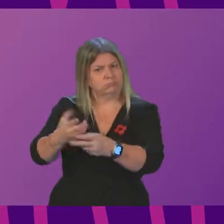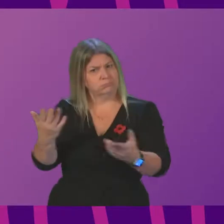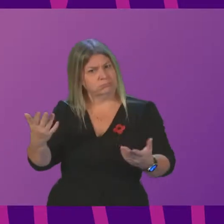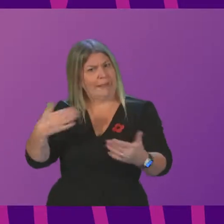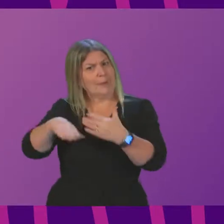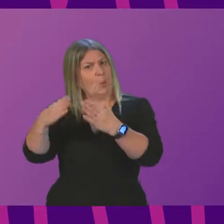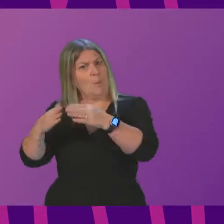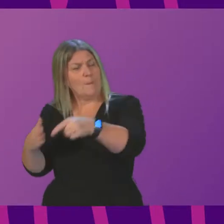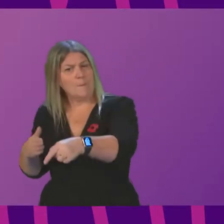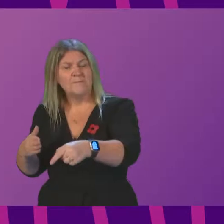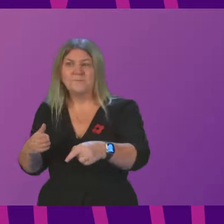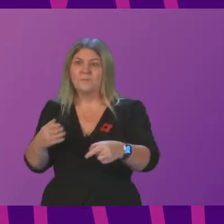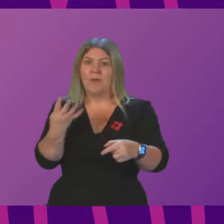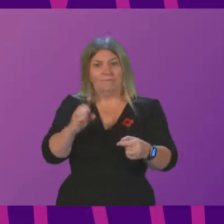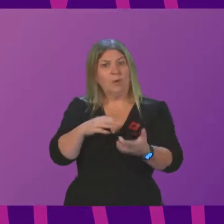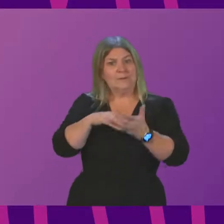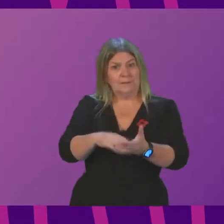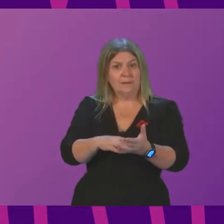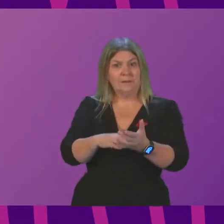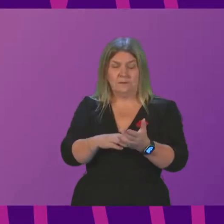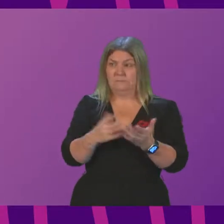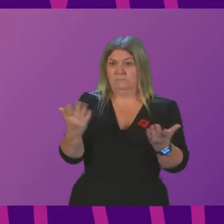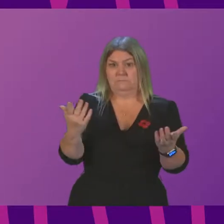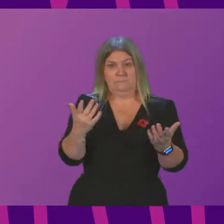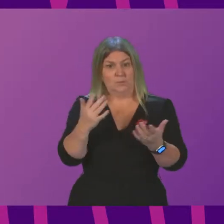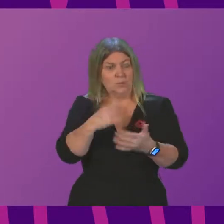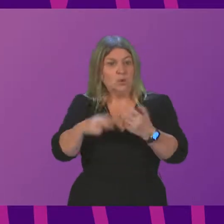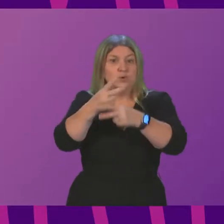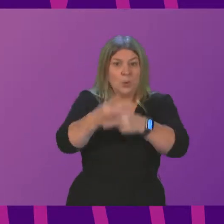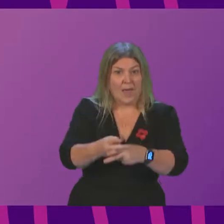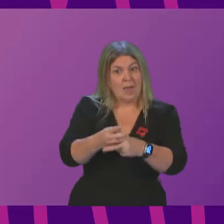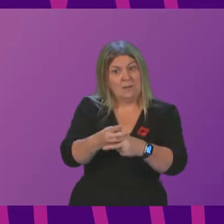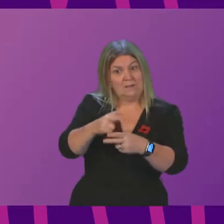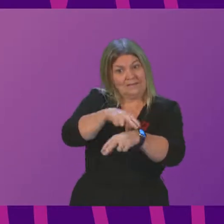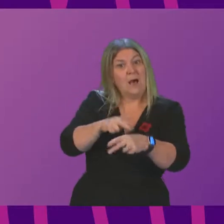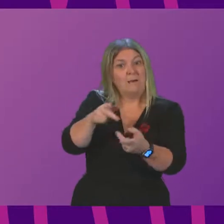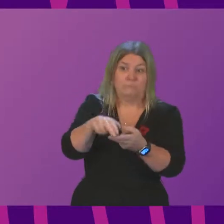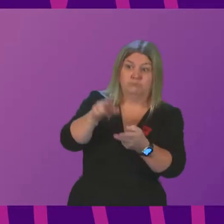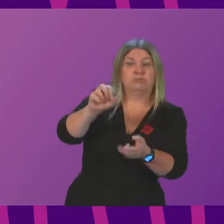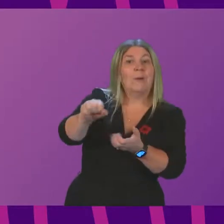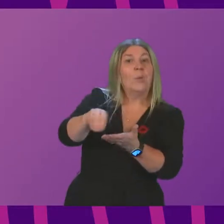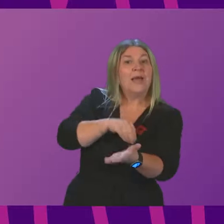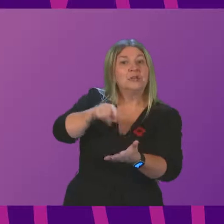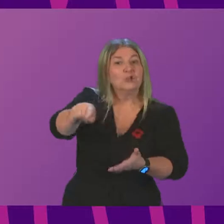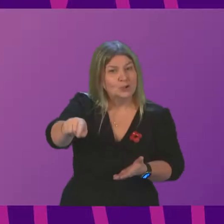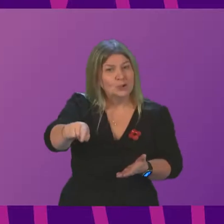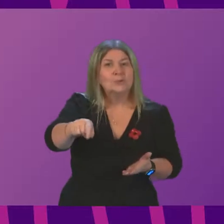care at home services, there was £48 million available to boost the pay of social care staff to make sure we can deliver more social care